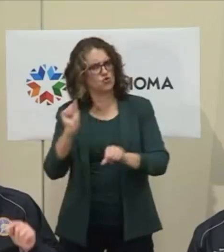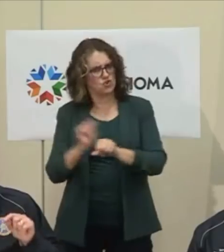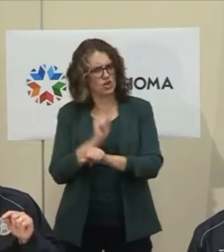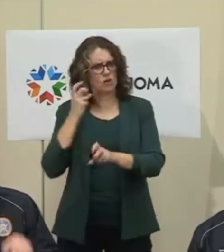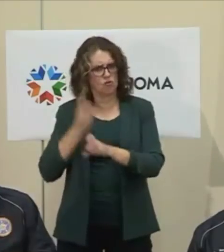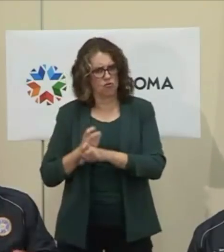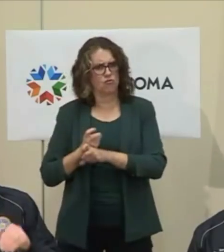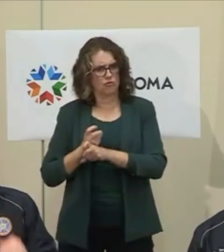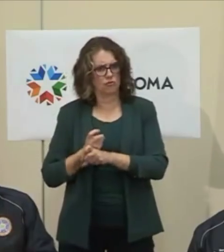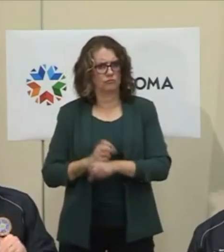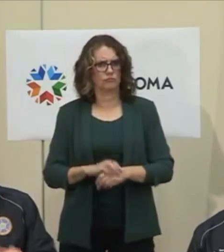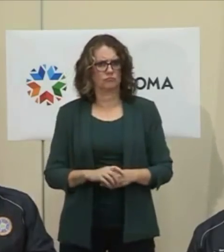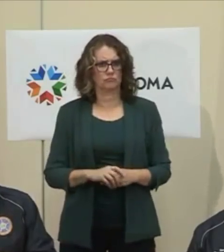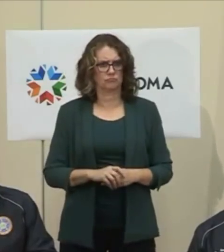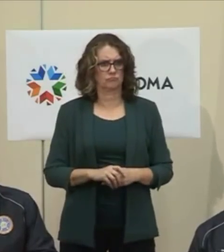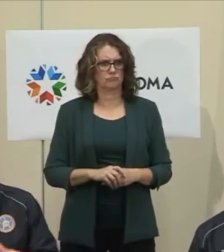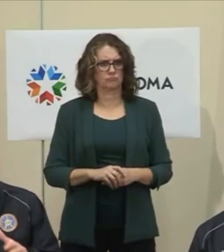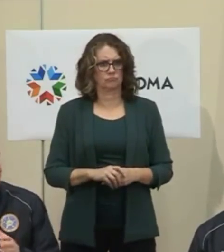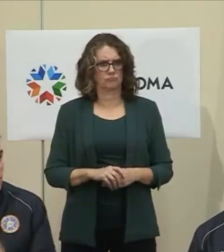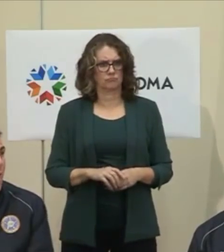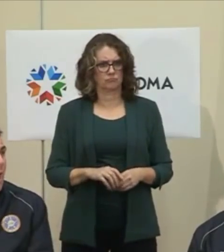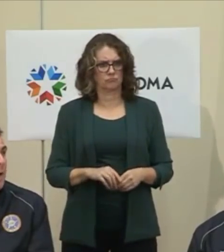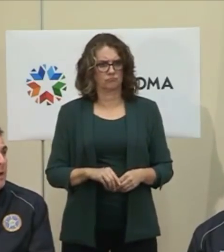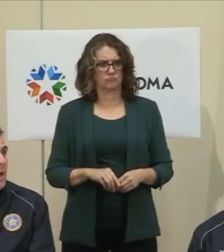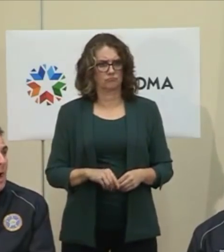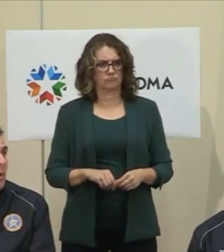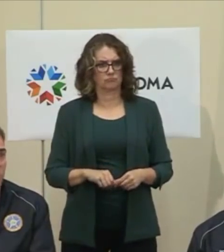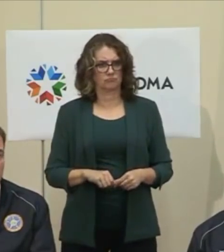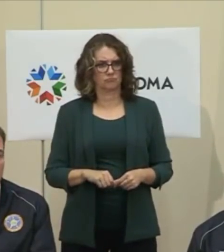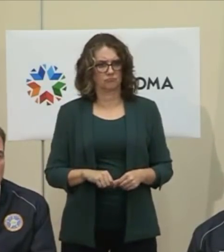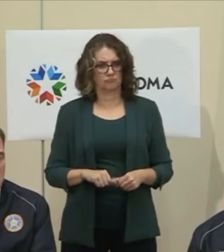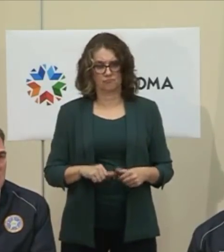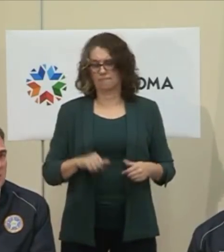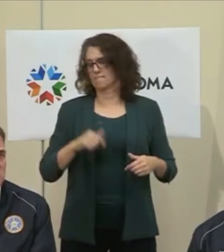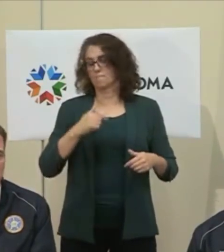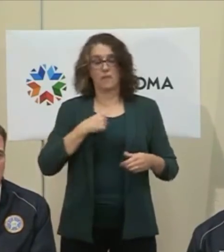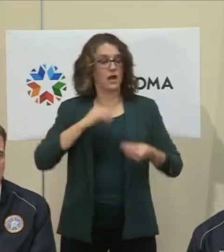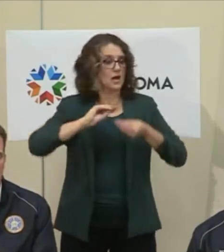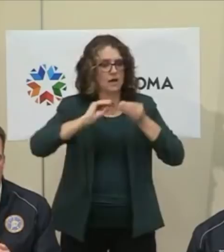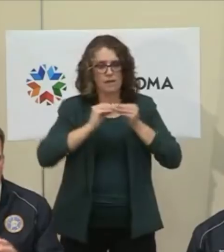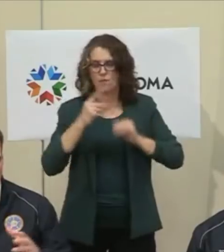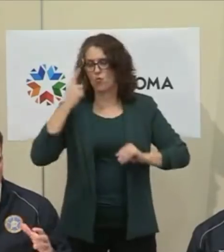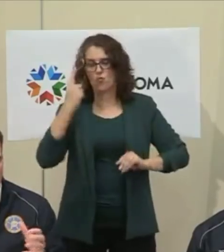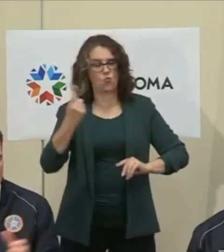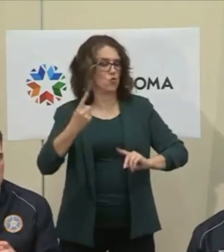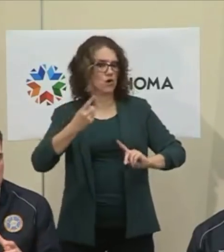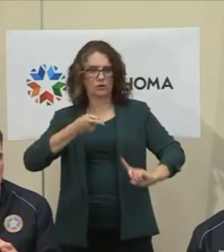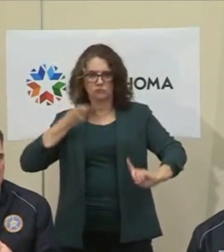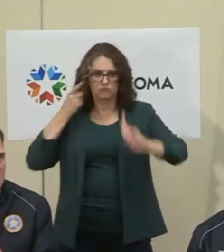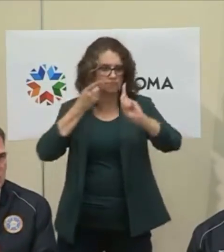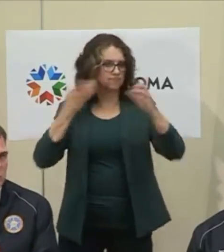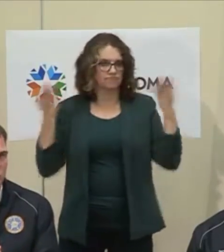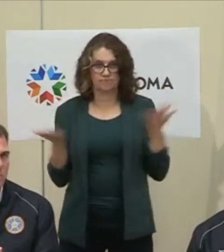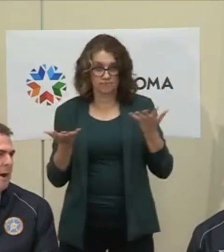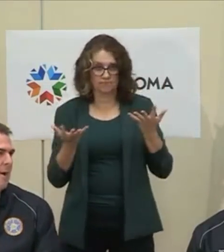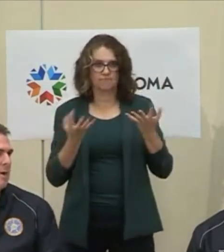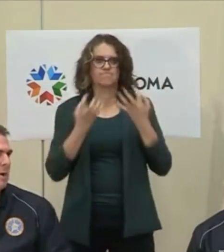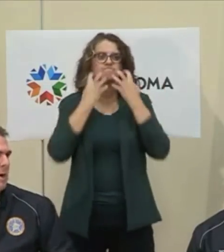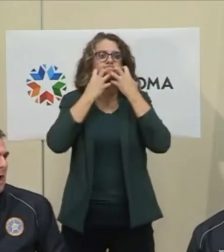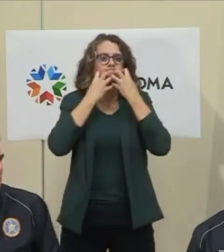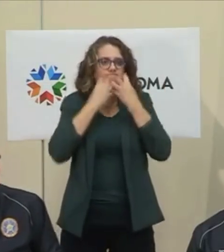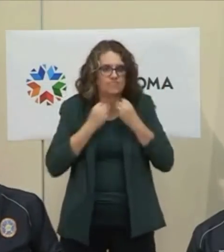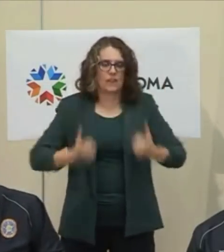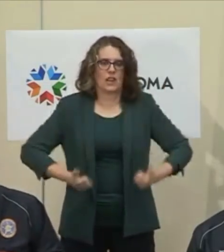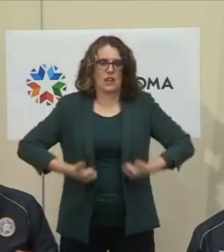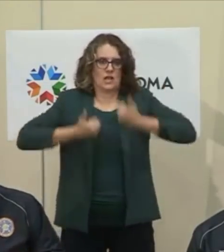just to protect the health and the lives of Oklahoma. So that's why we're taking this seriously. That's why we're gathering this data to make sure that we're prepared